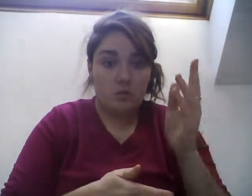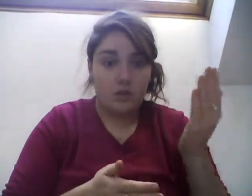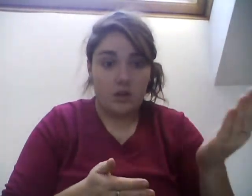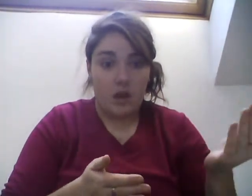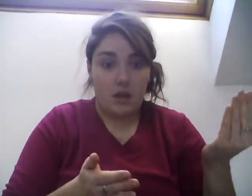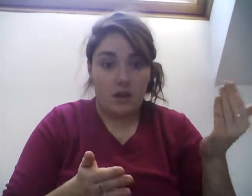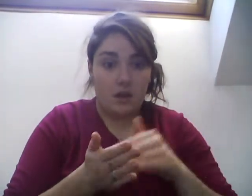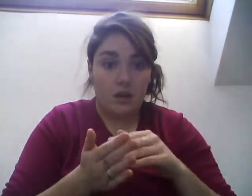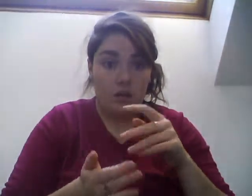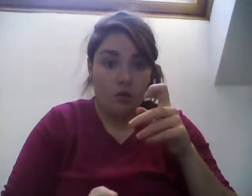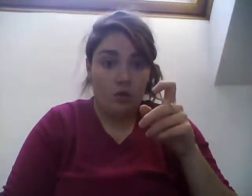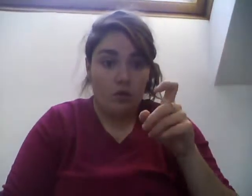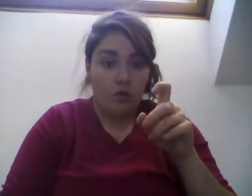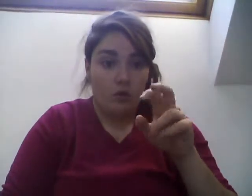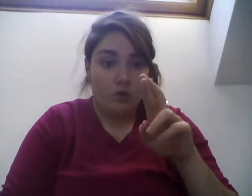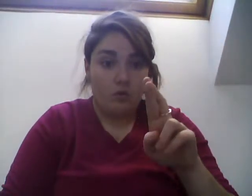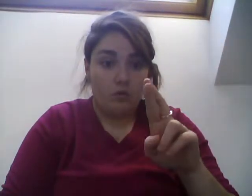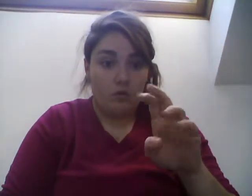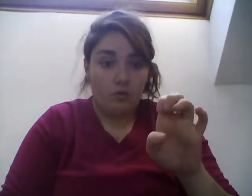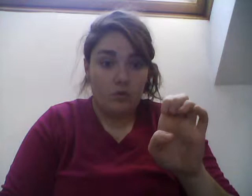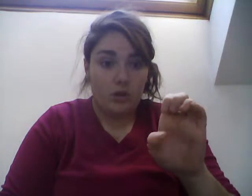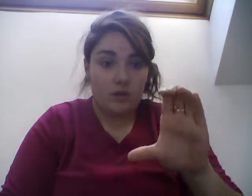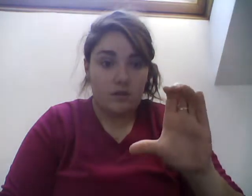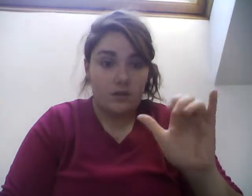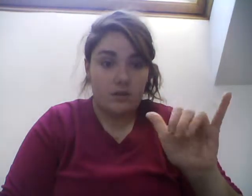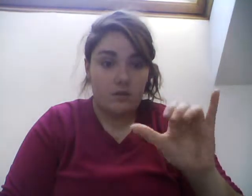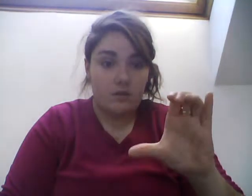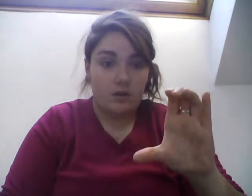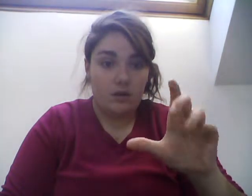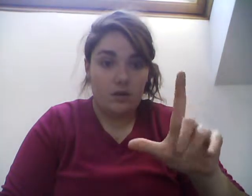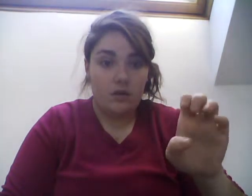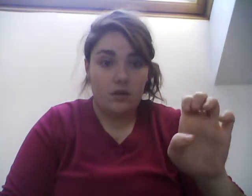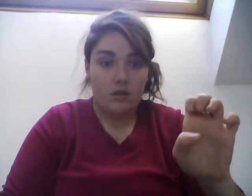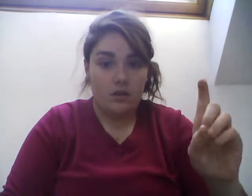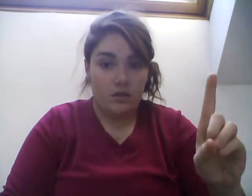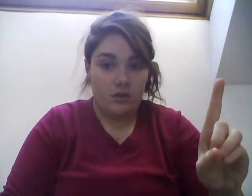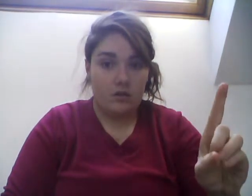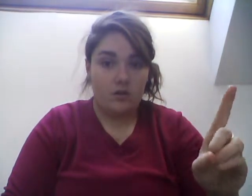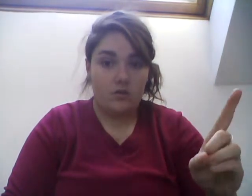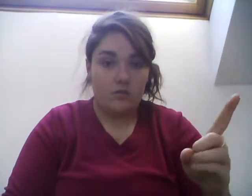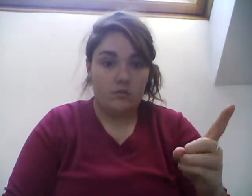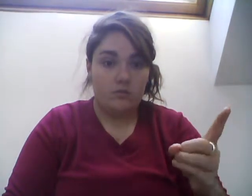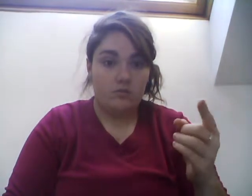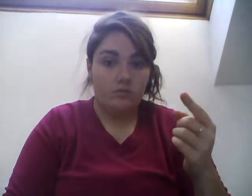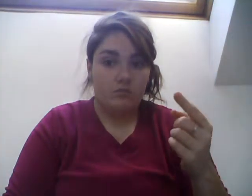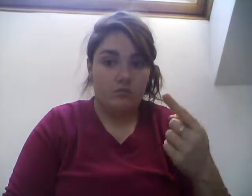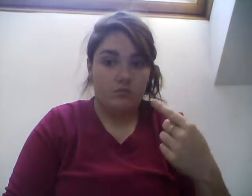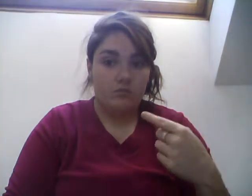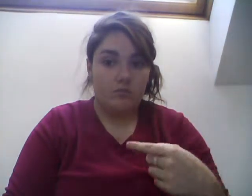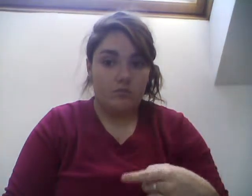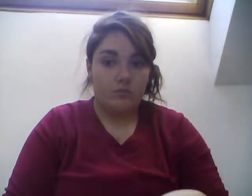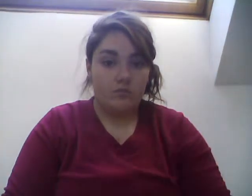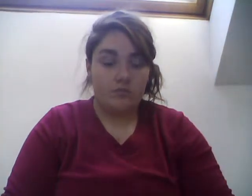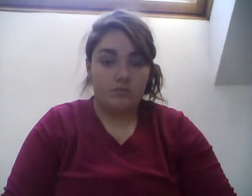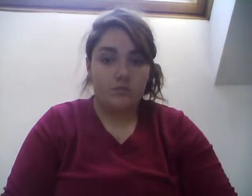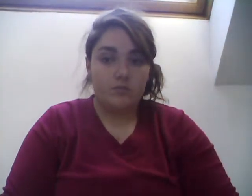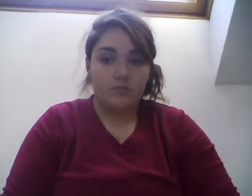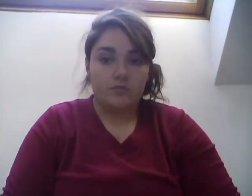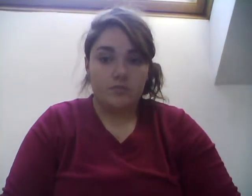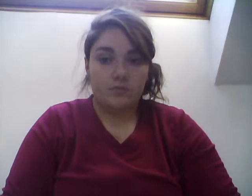ingredients. Our carbon is going to be recycled. Our water is going to be recycled. And that's going